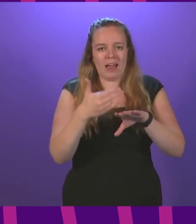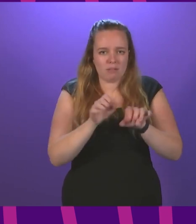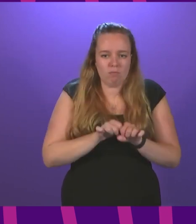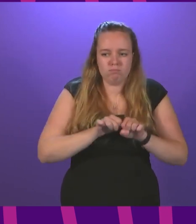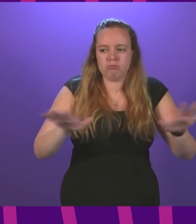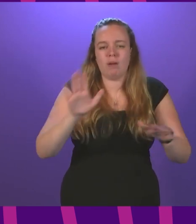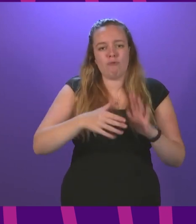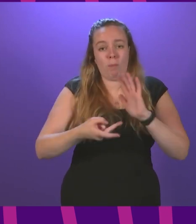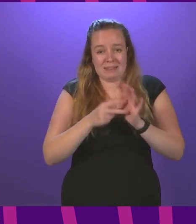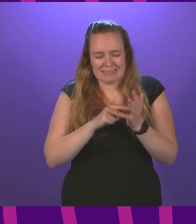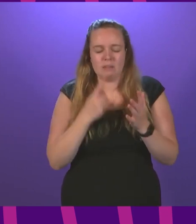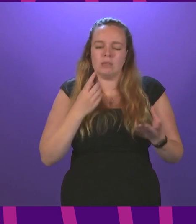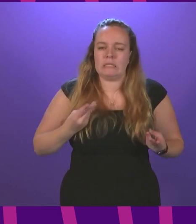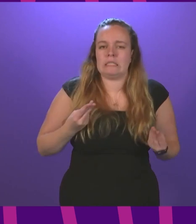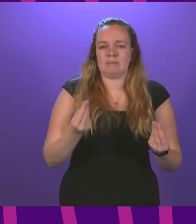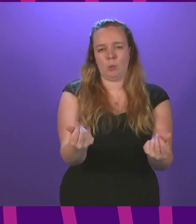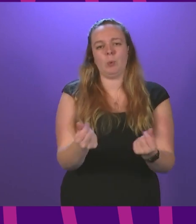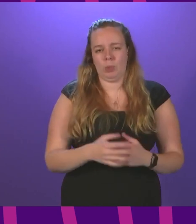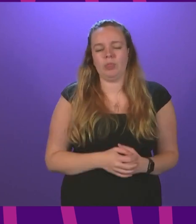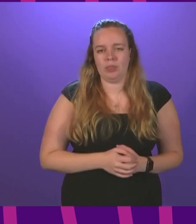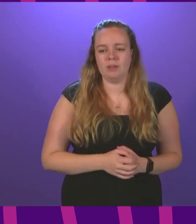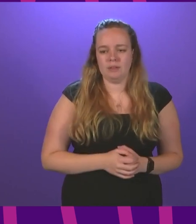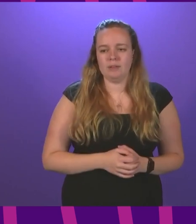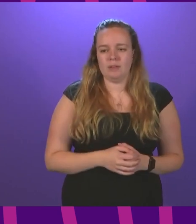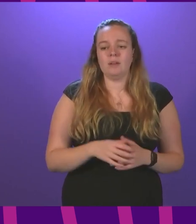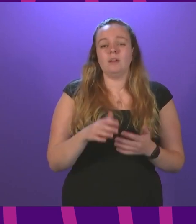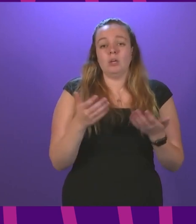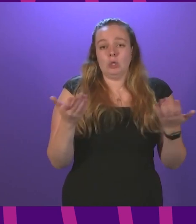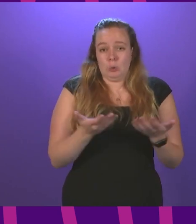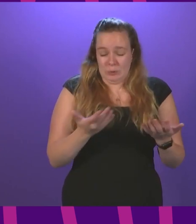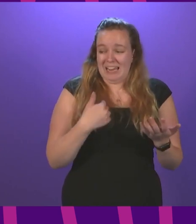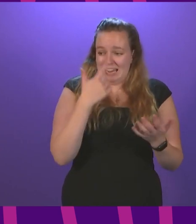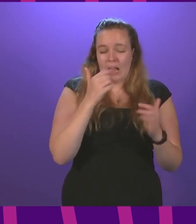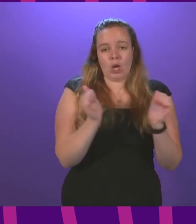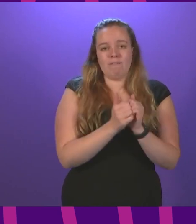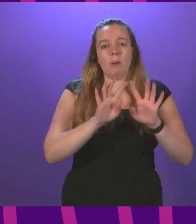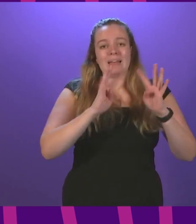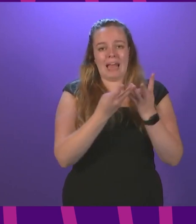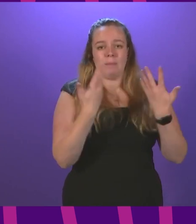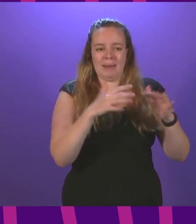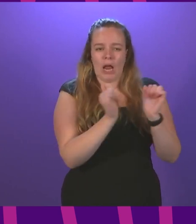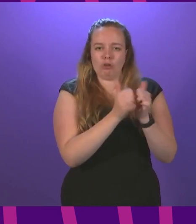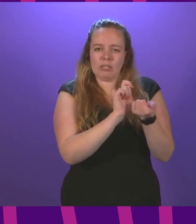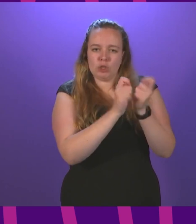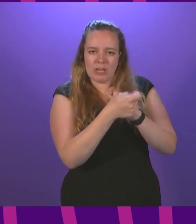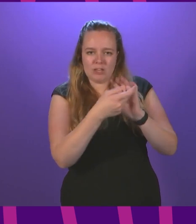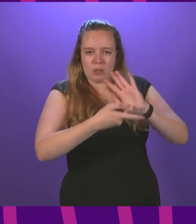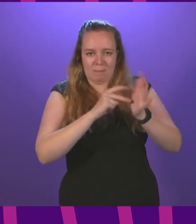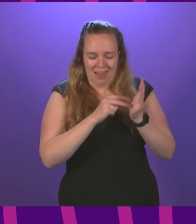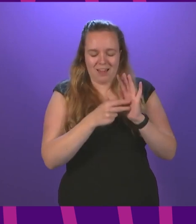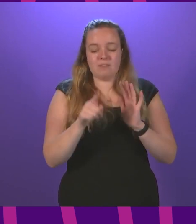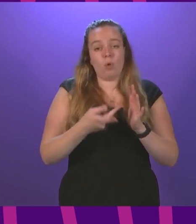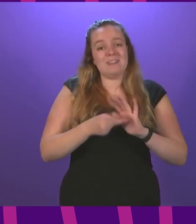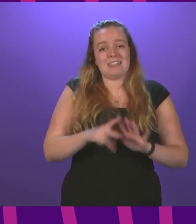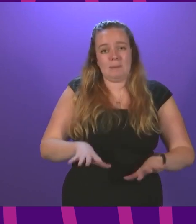of the scheme is as smooth as possible. I can confirm, therefore, that Cabinet this morning agreed a change to our original plans for the scheme's